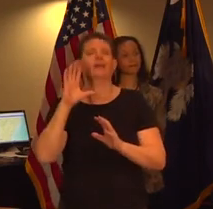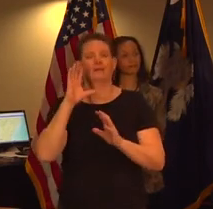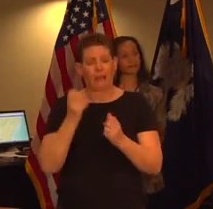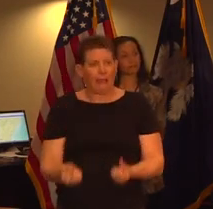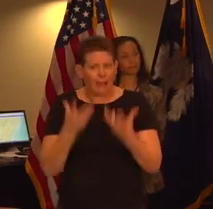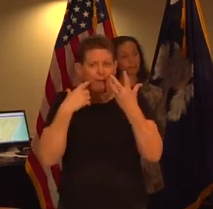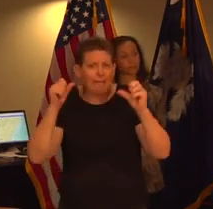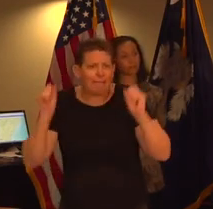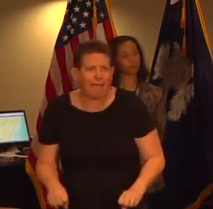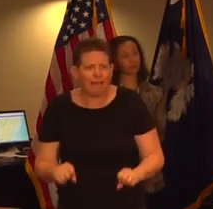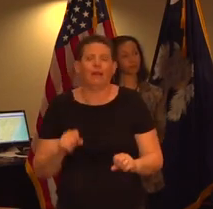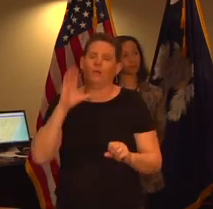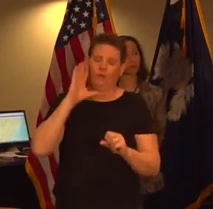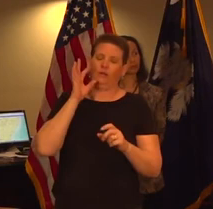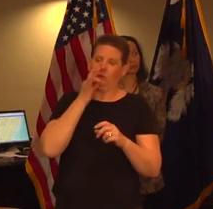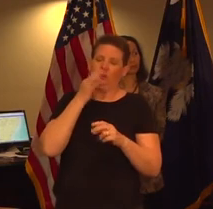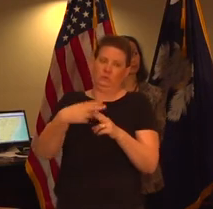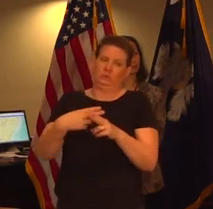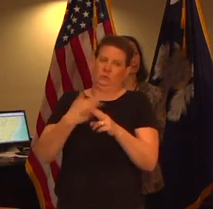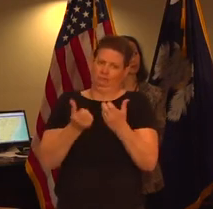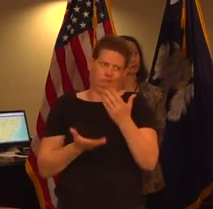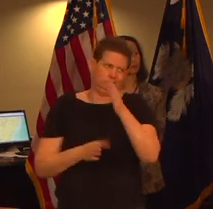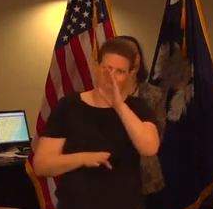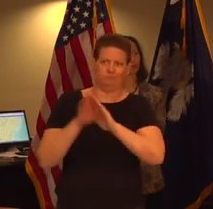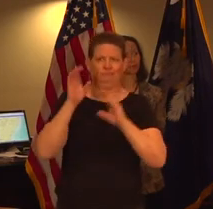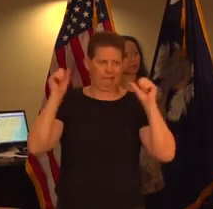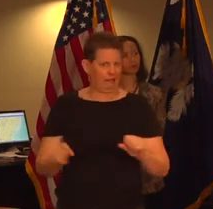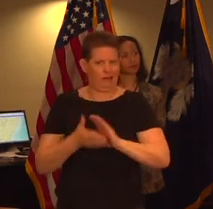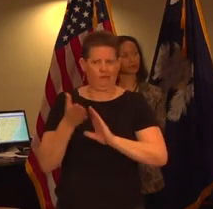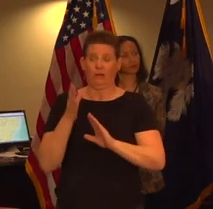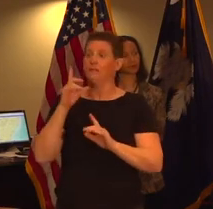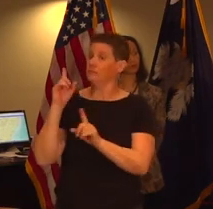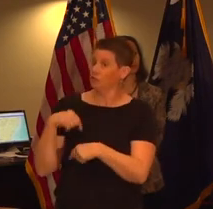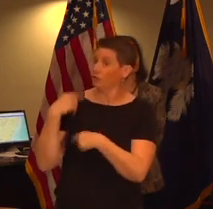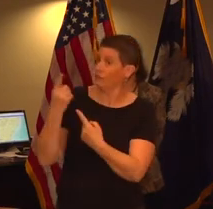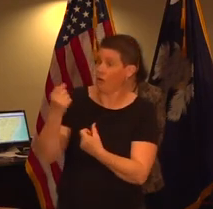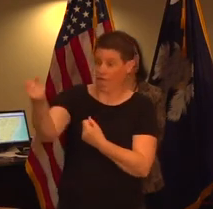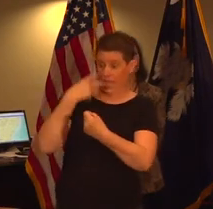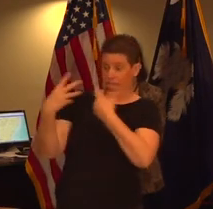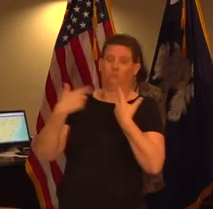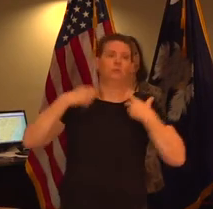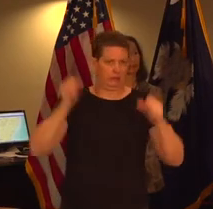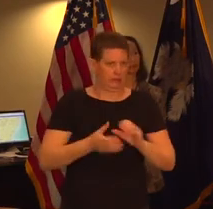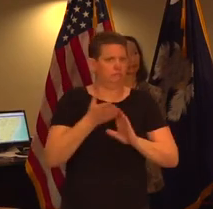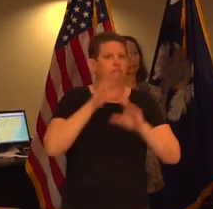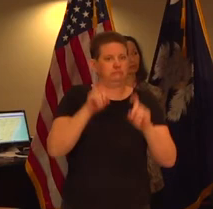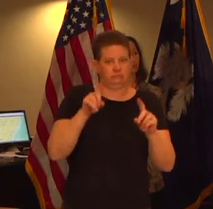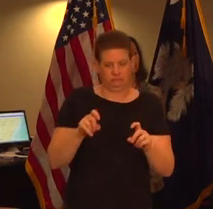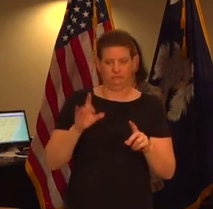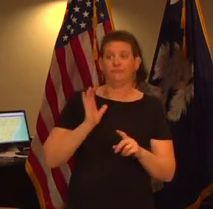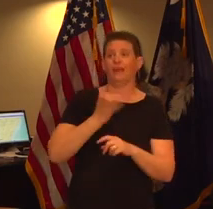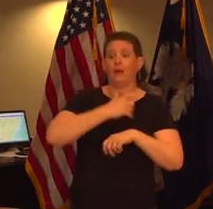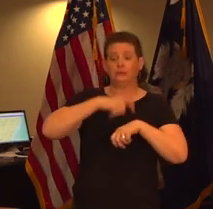over the over the near future we have been able to run every test that has come to us and our turnaround